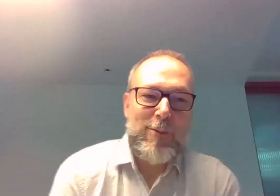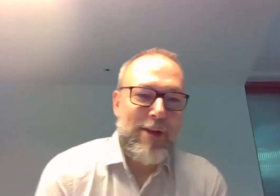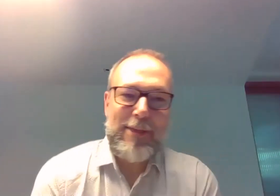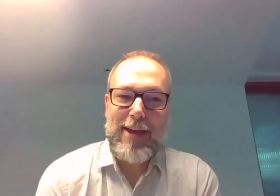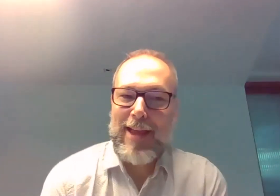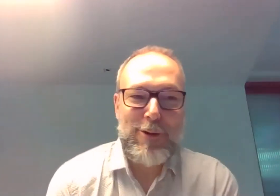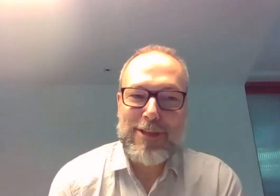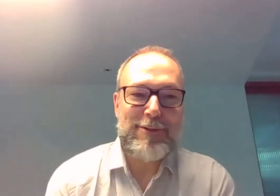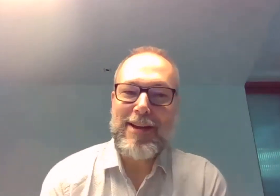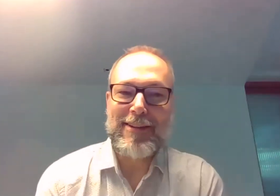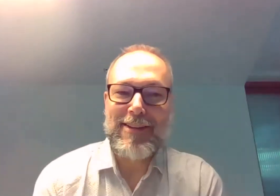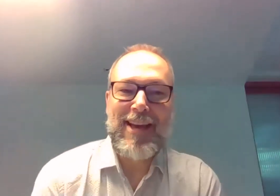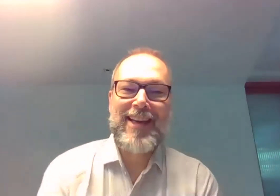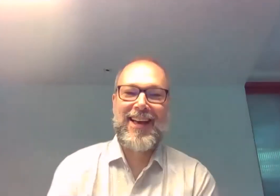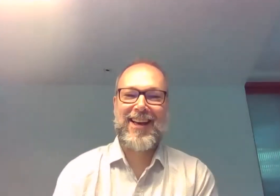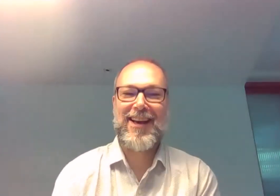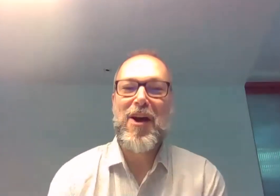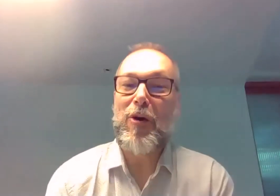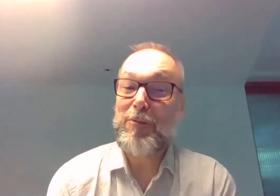Well, I think hello is fine.